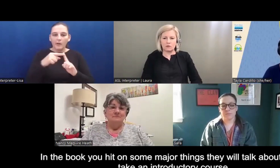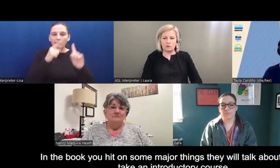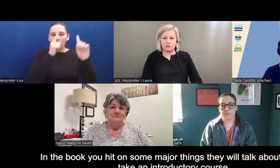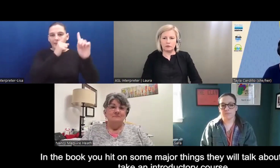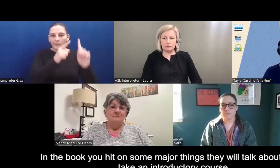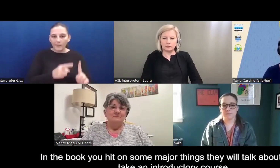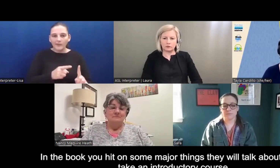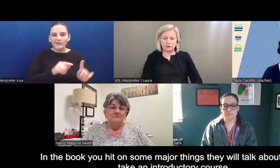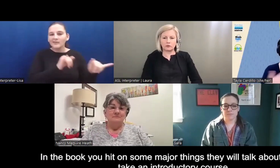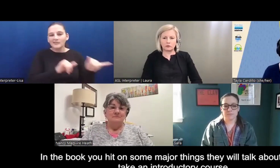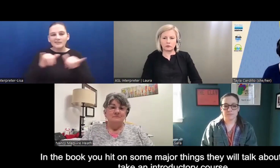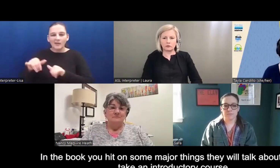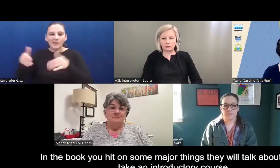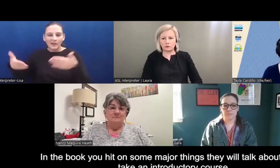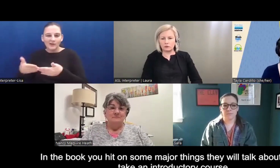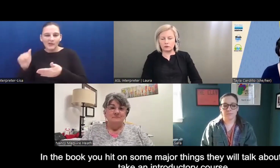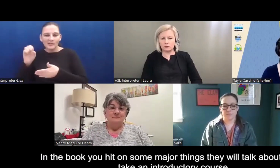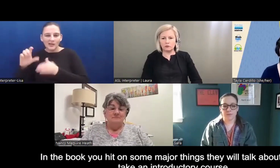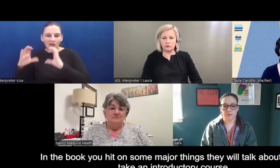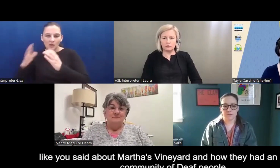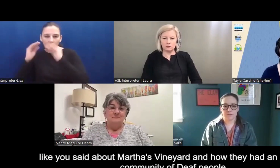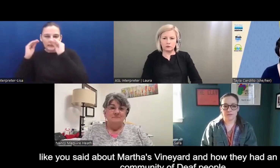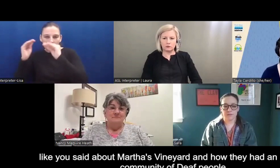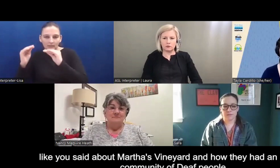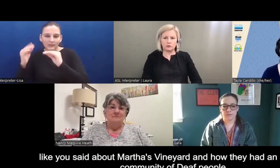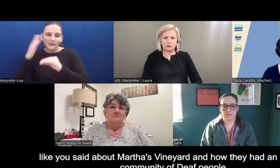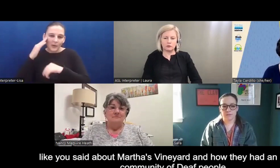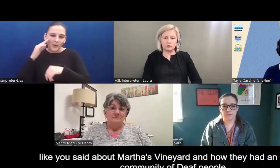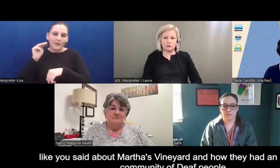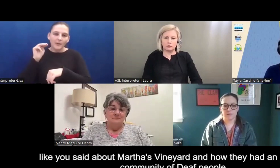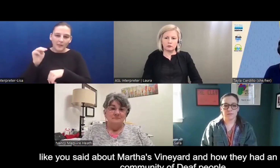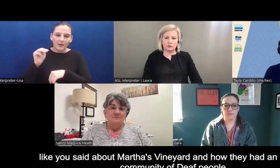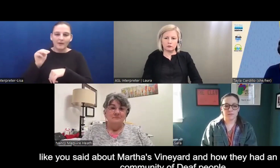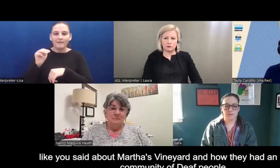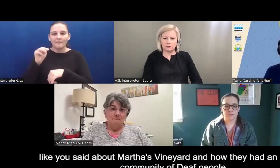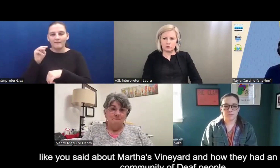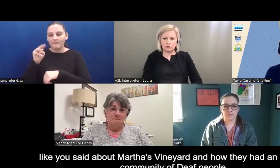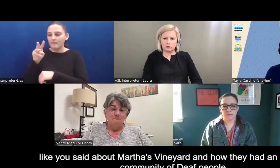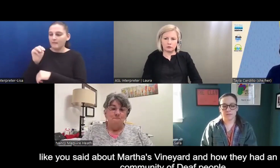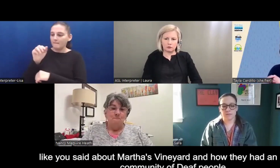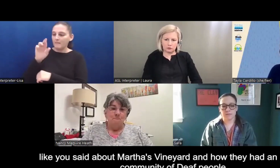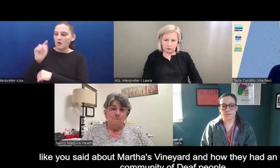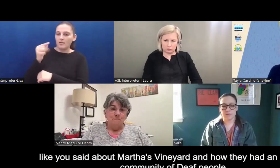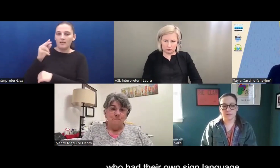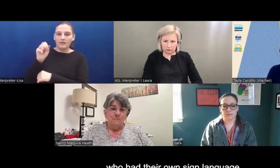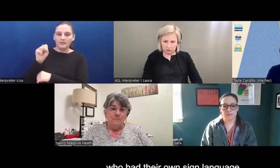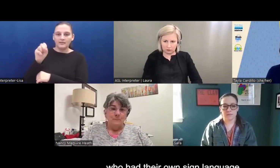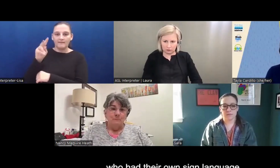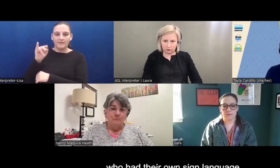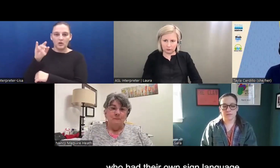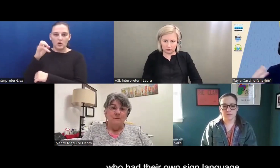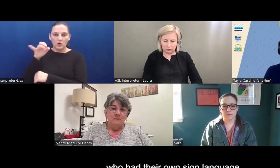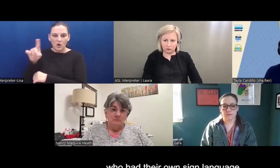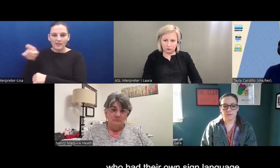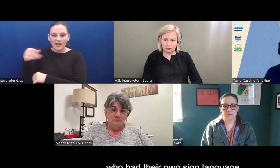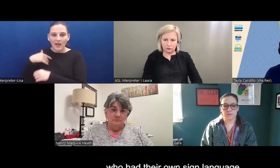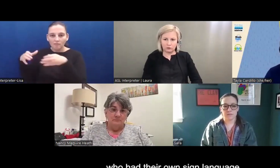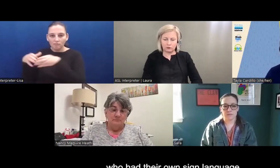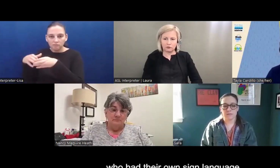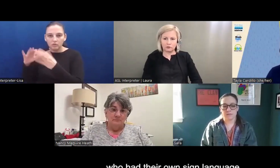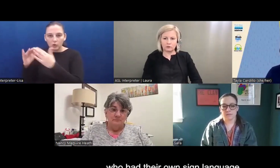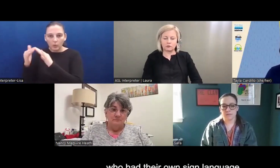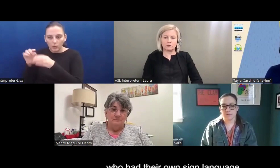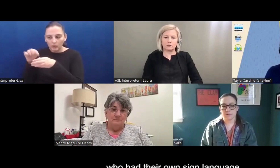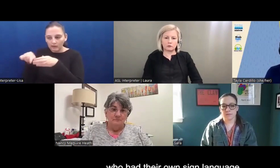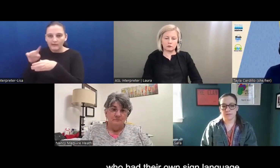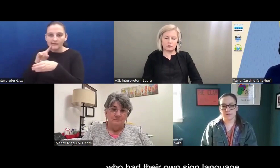take an intro course, like you said, about Martha's Vineyard and how they had this, like, insular community. Of deaf